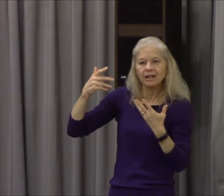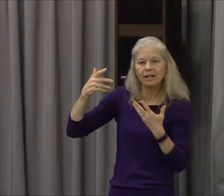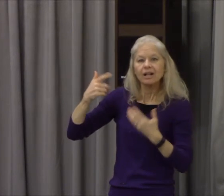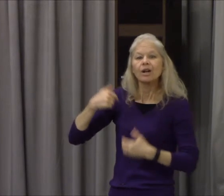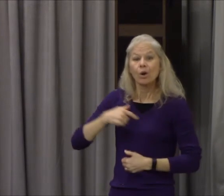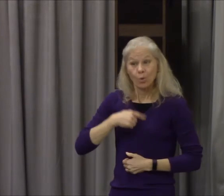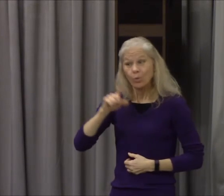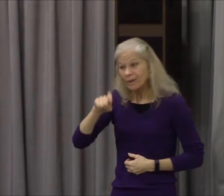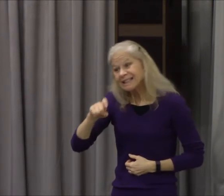there